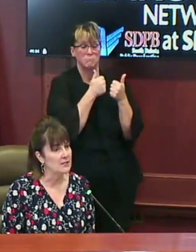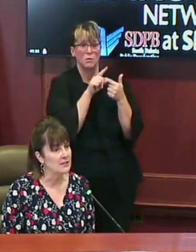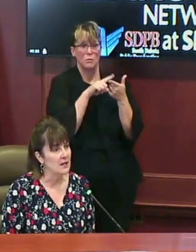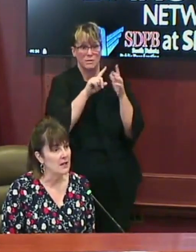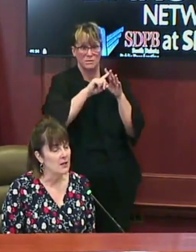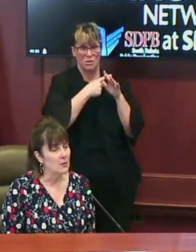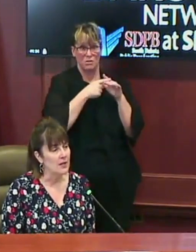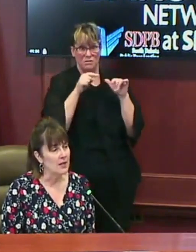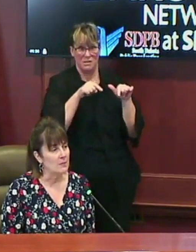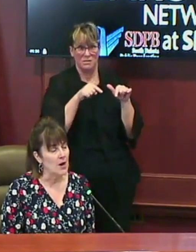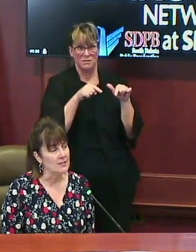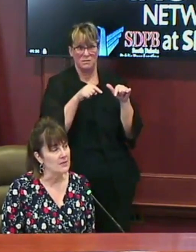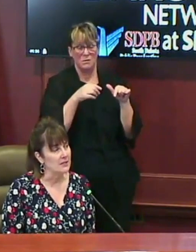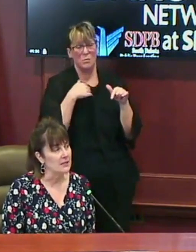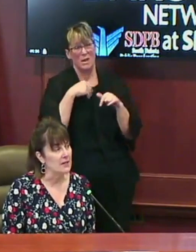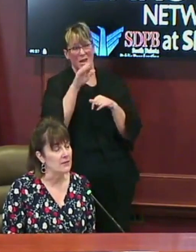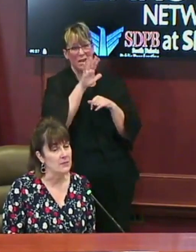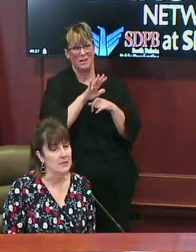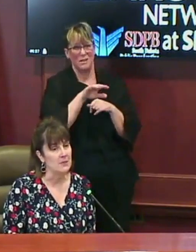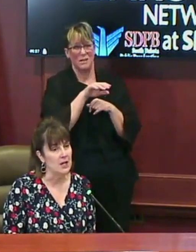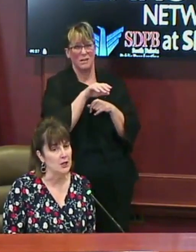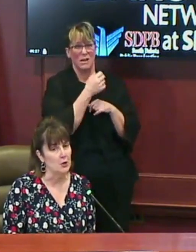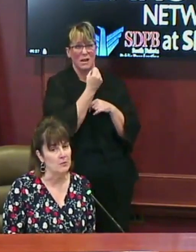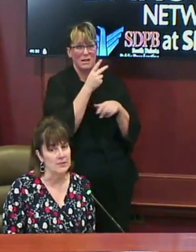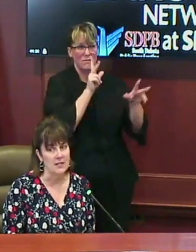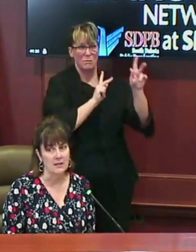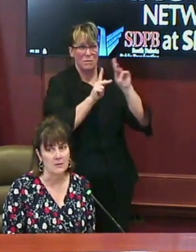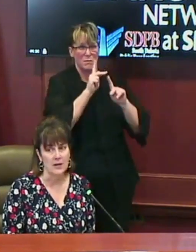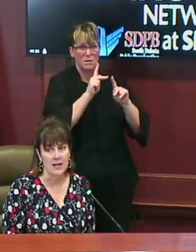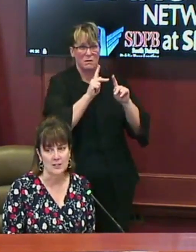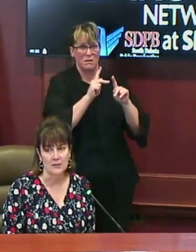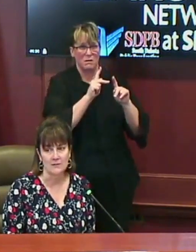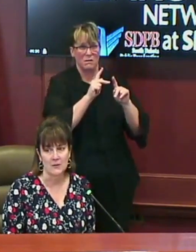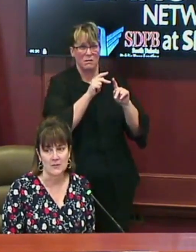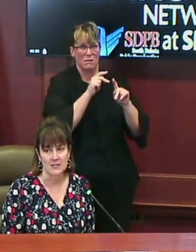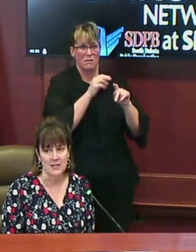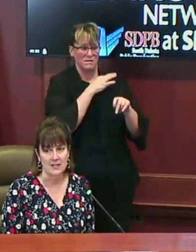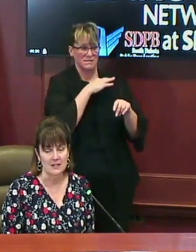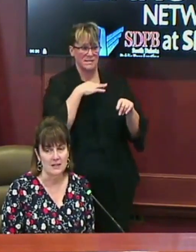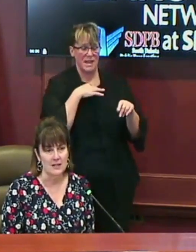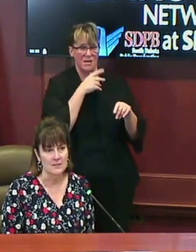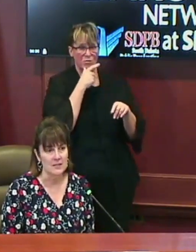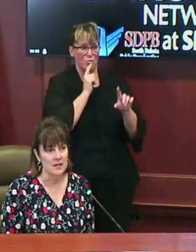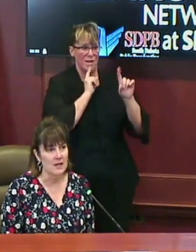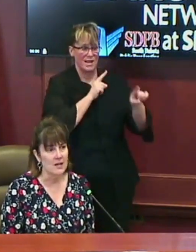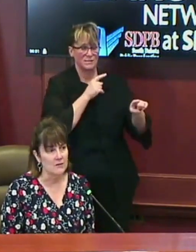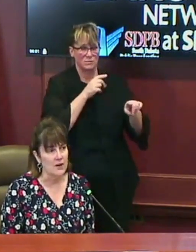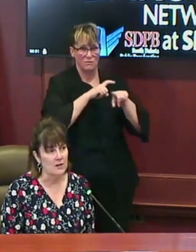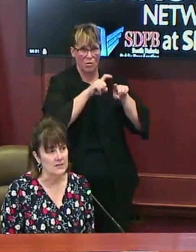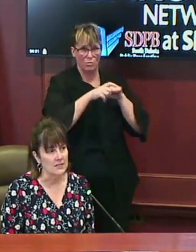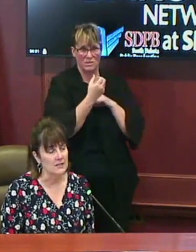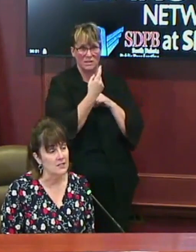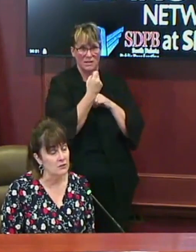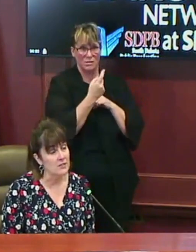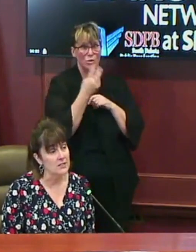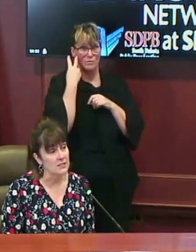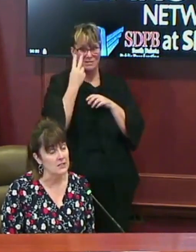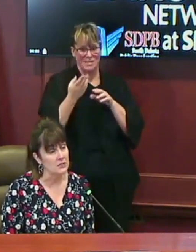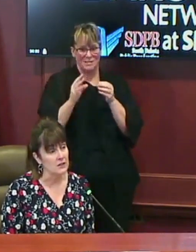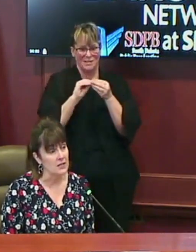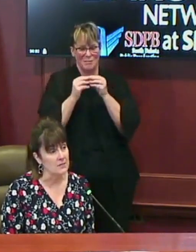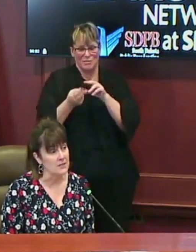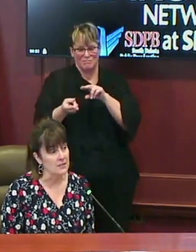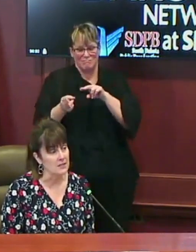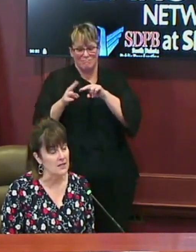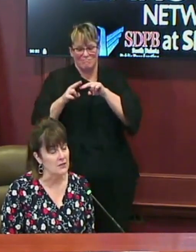started this, we had approximately 11 people on a normal day that were answering phones and taking claims. And you've all seen the increase